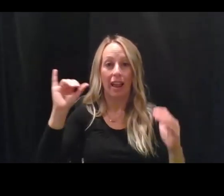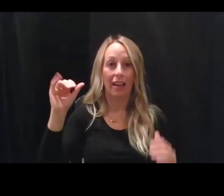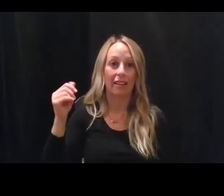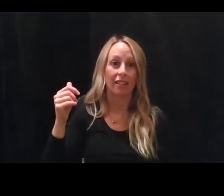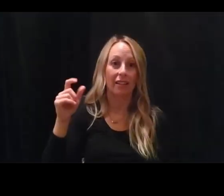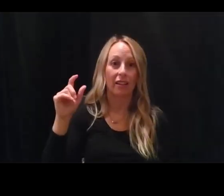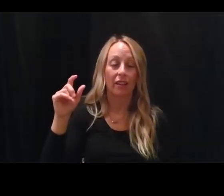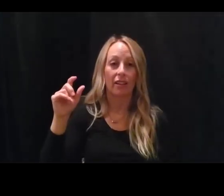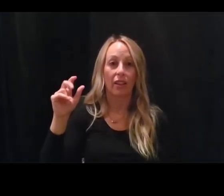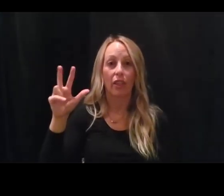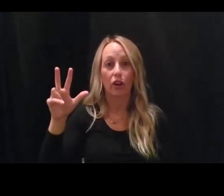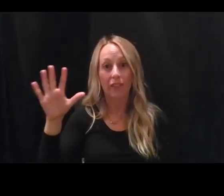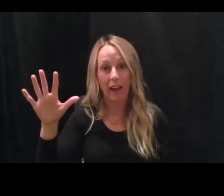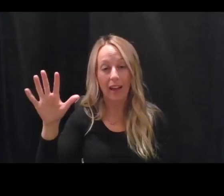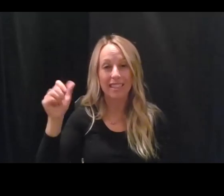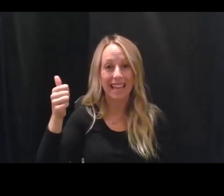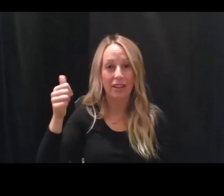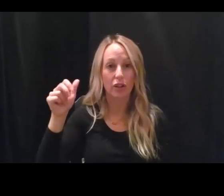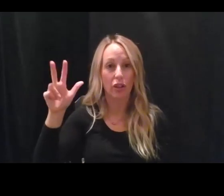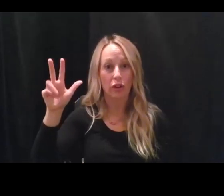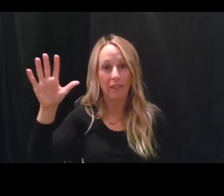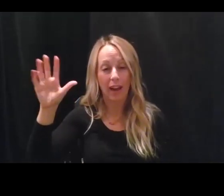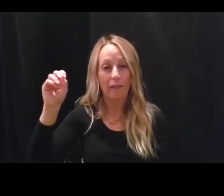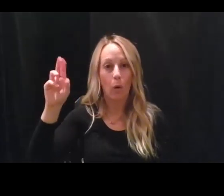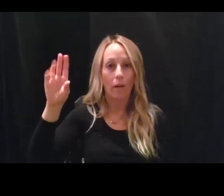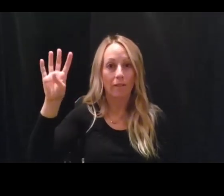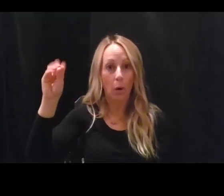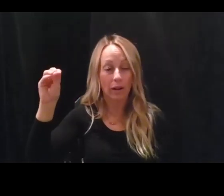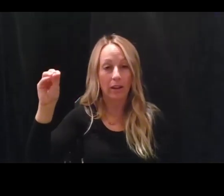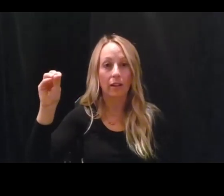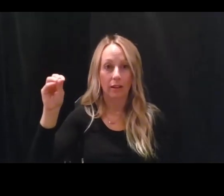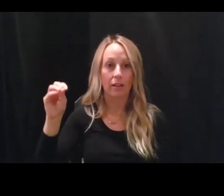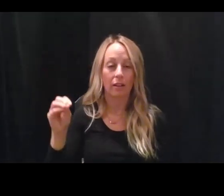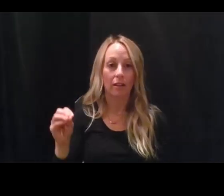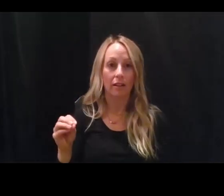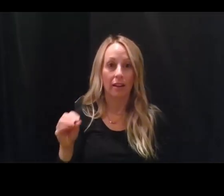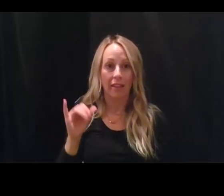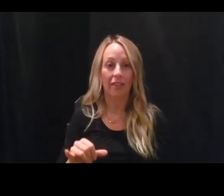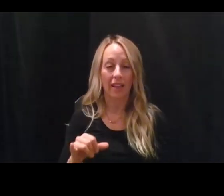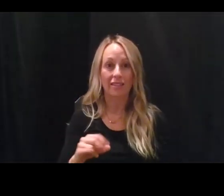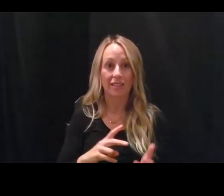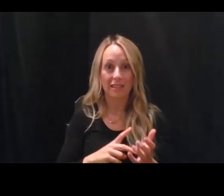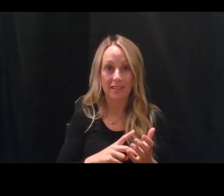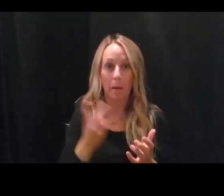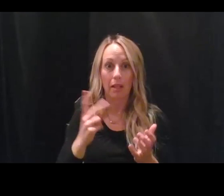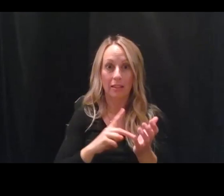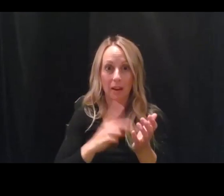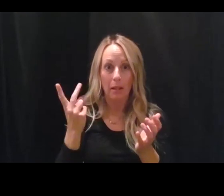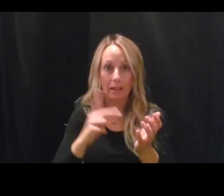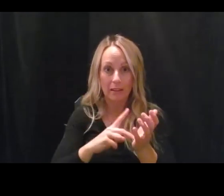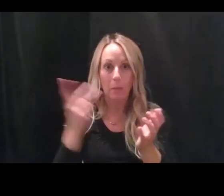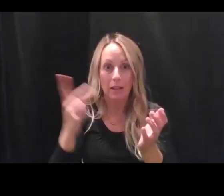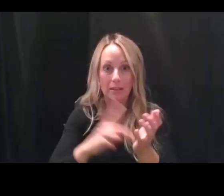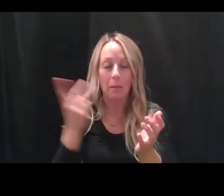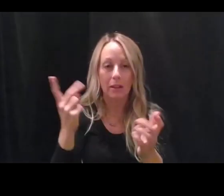like 35 or 40, it has taken 35 or 40 doubling cycles to have enough virus